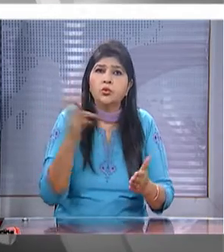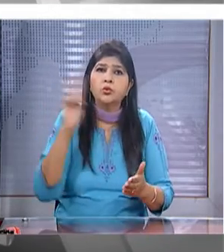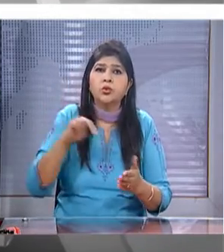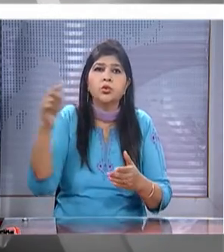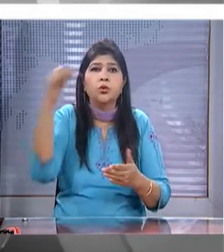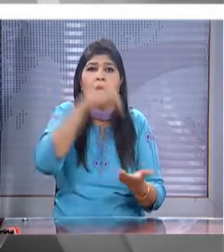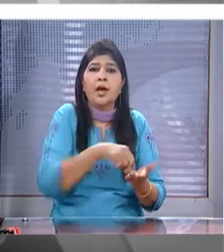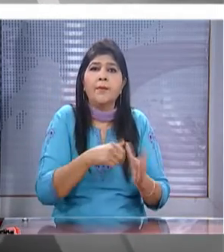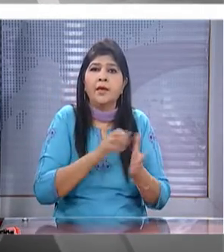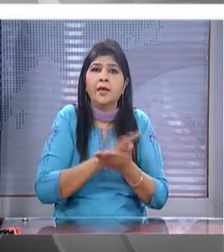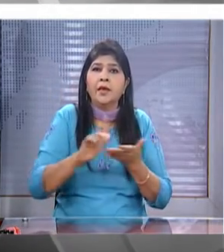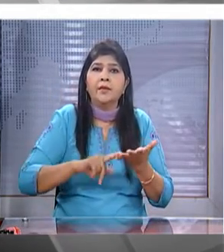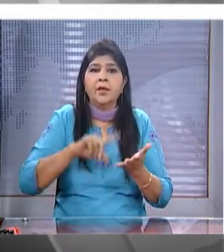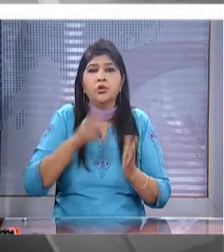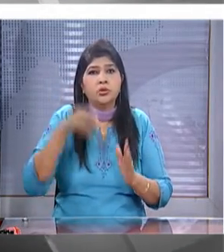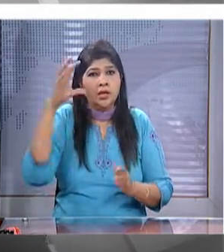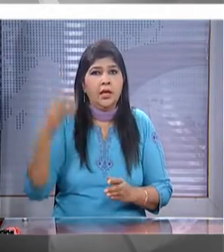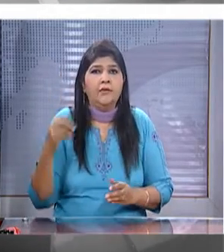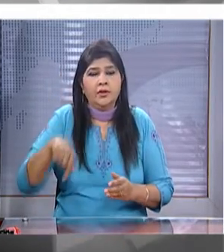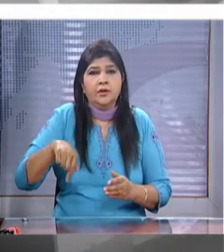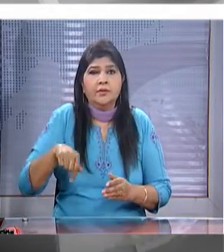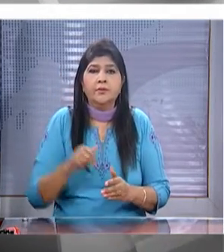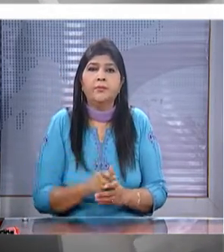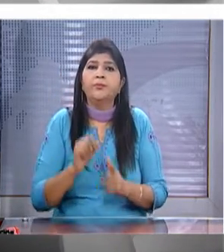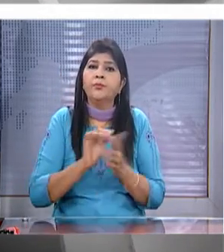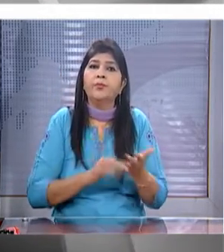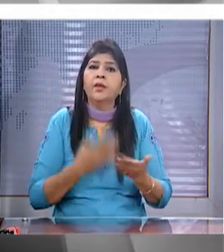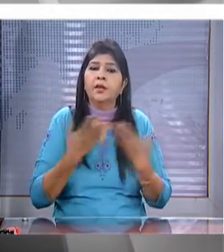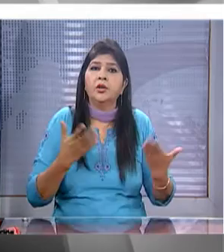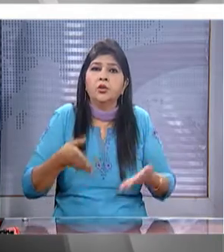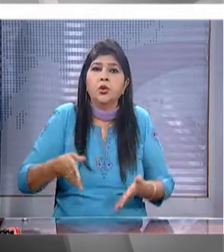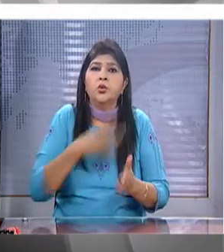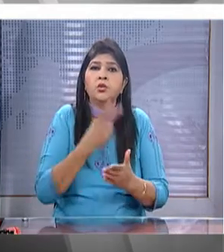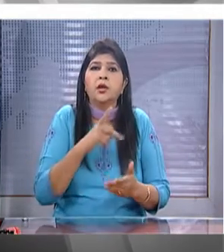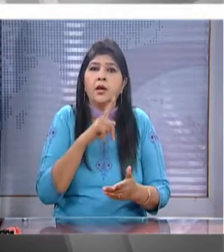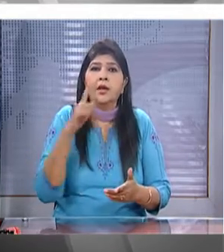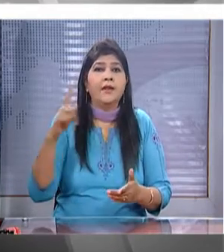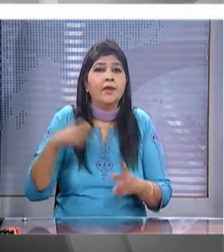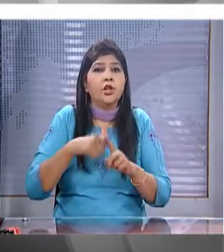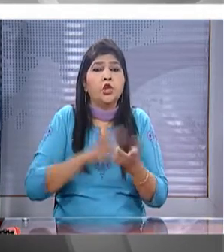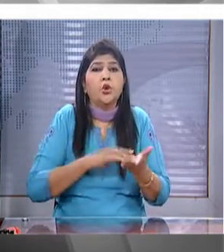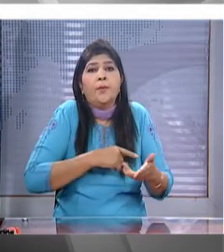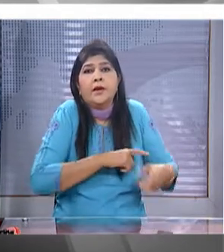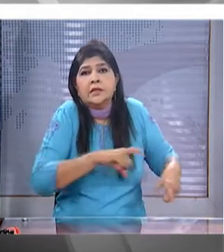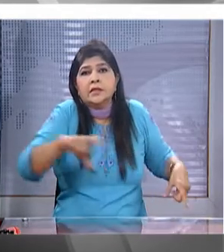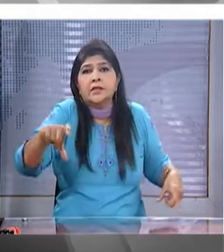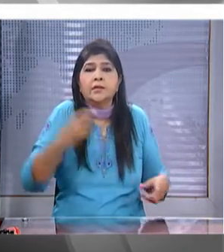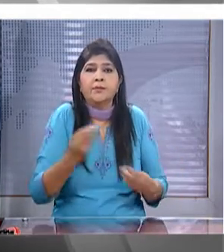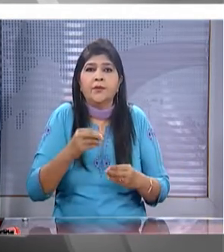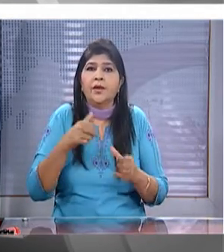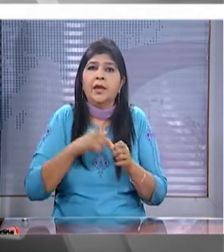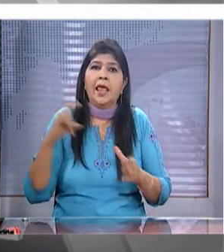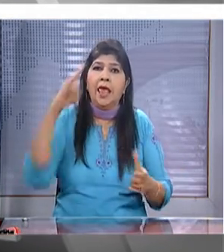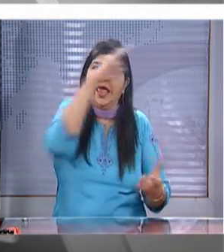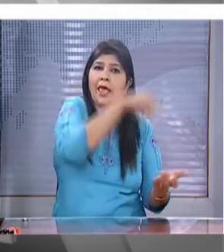ahmedabad today later in the evening pm will embark on a road show over an 11 kilometer stretch between